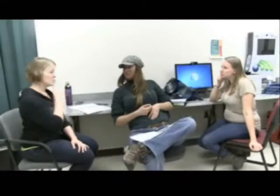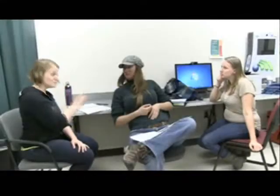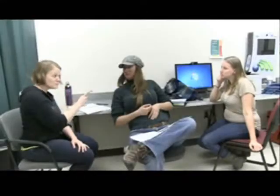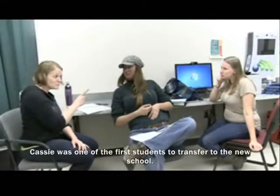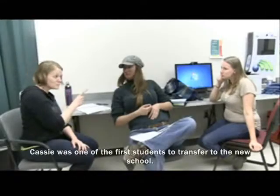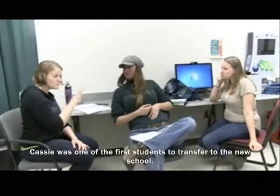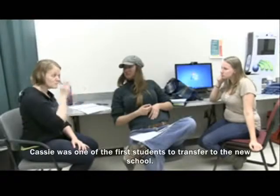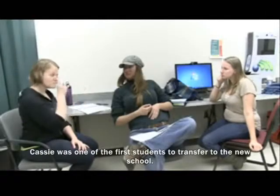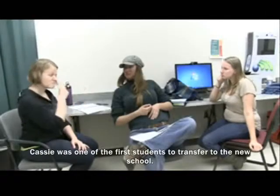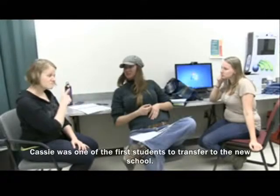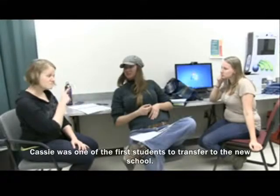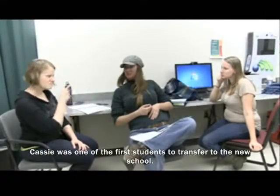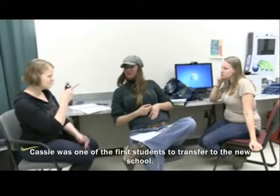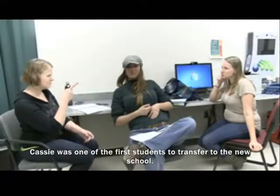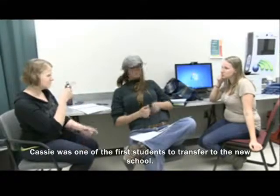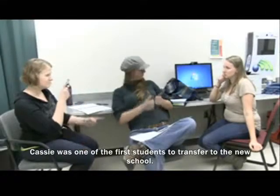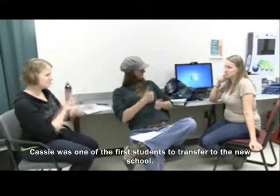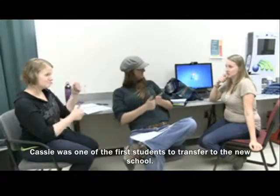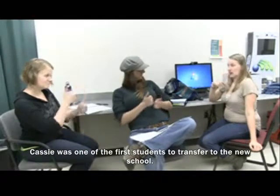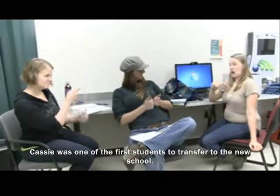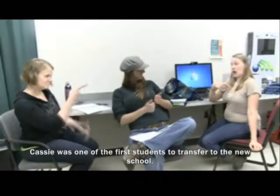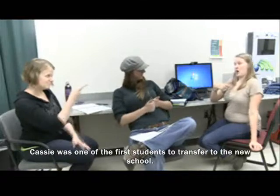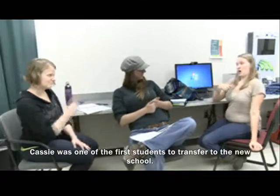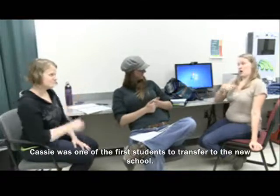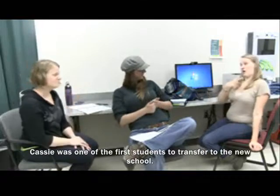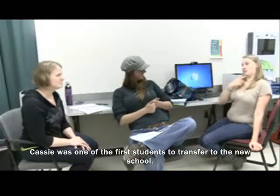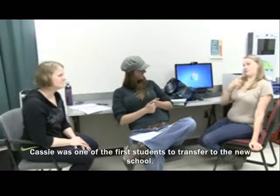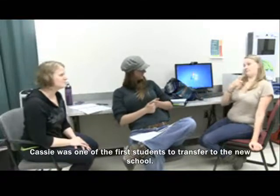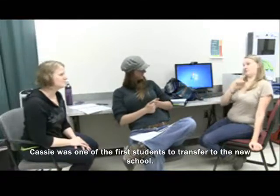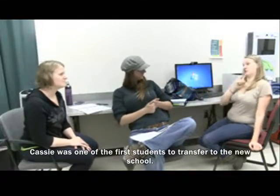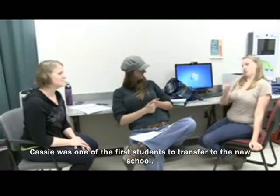that the That's Oh, my God.